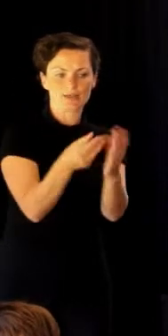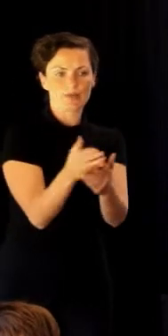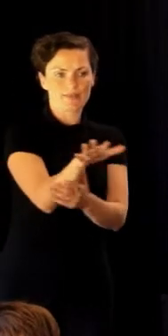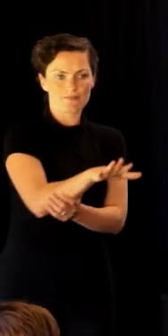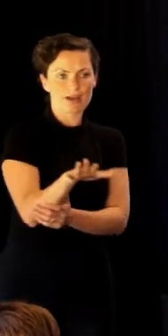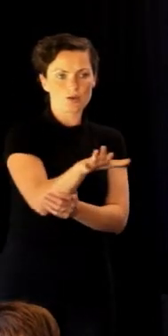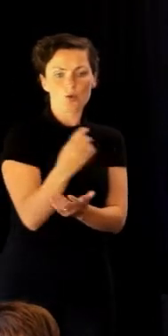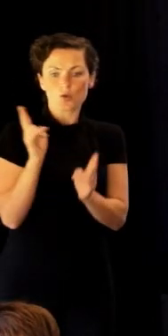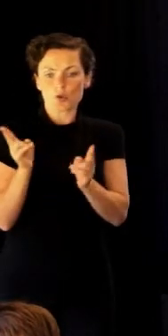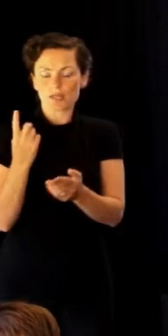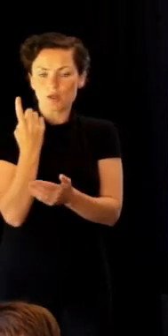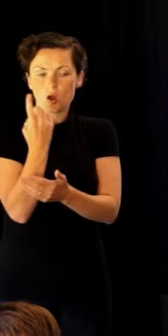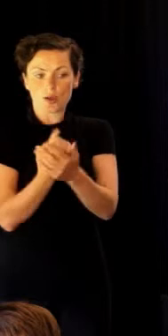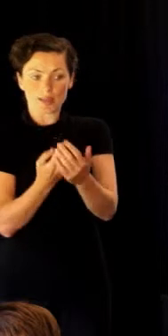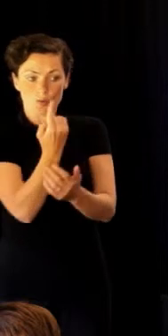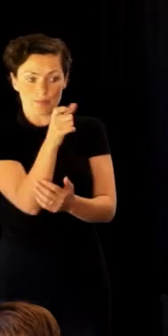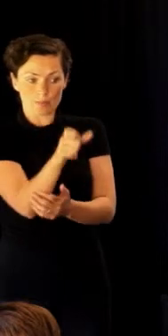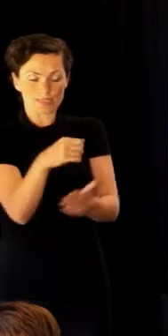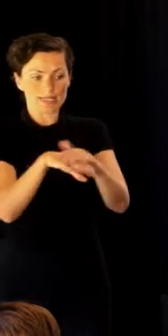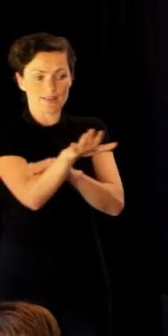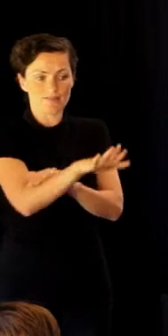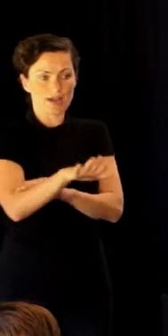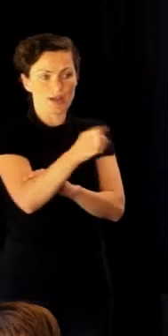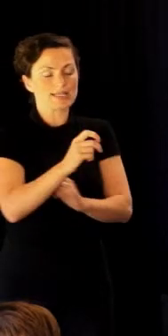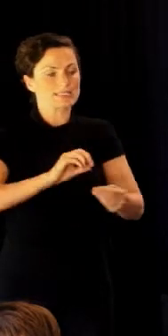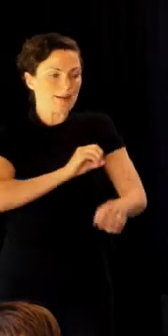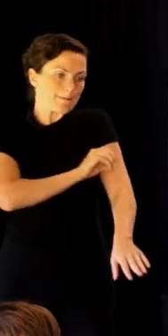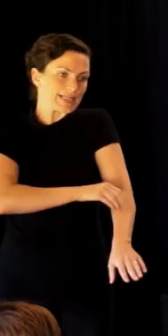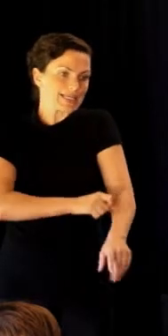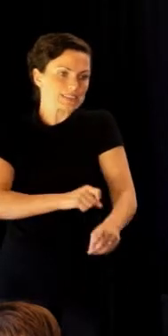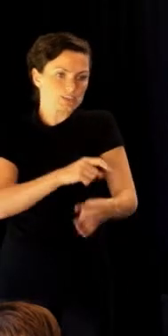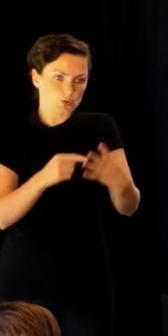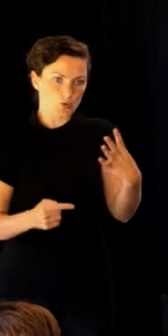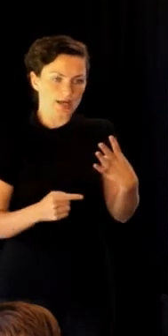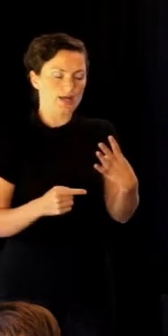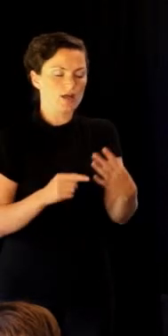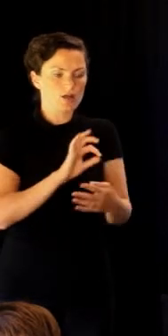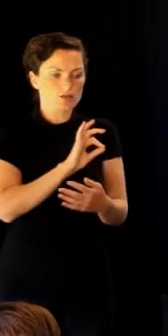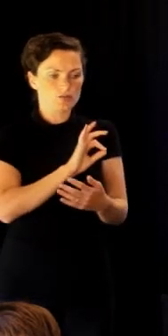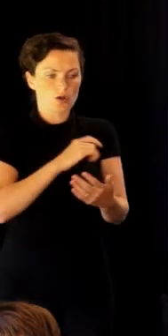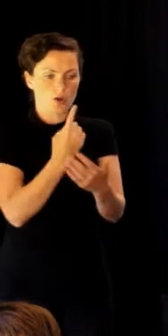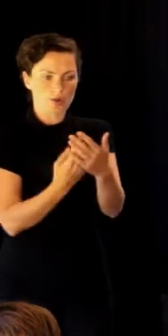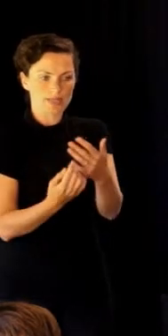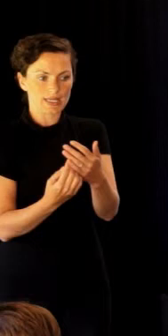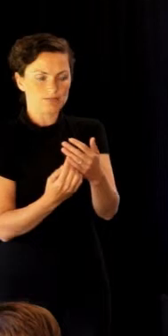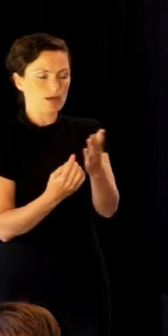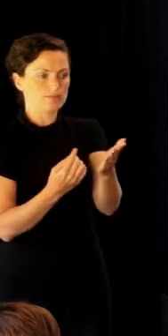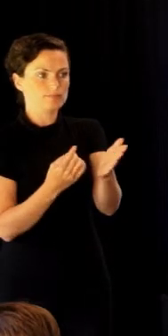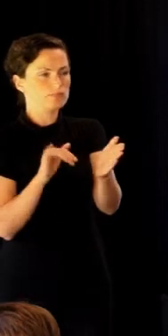Usually it's only one member in the whānau that has a bleeding disorder, sometimes it's more than one. But so we concentrate on the au.